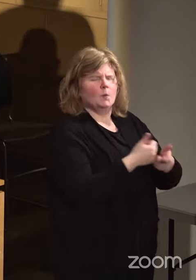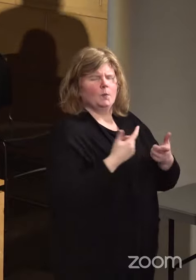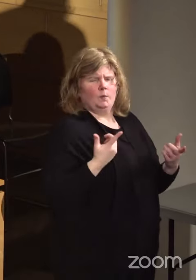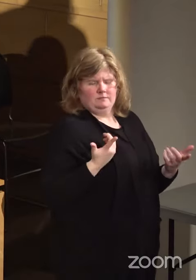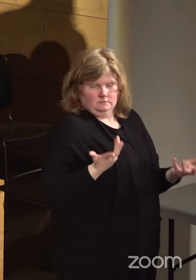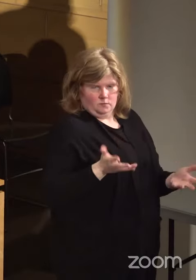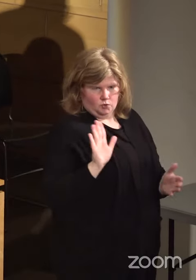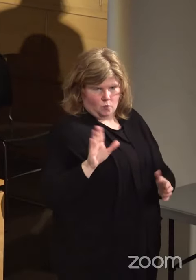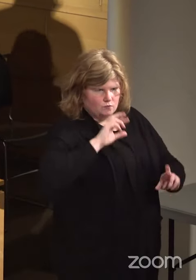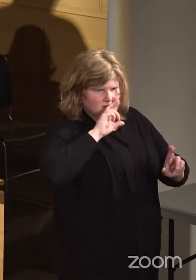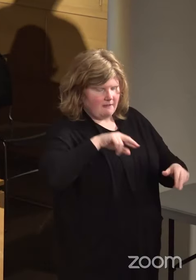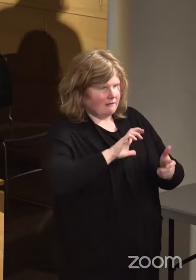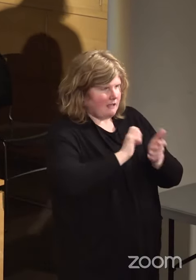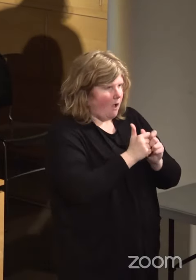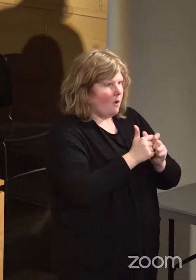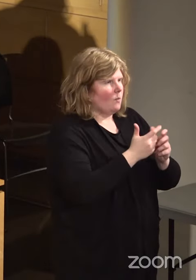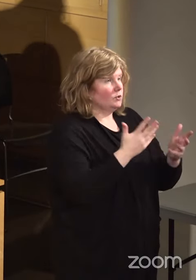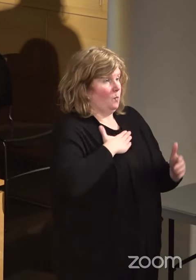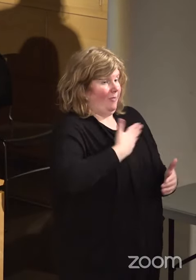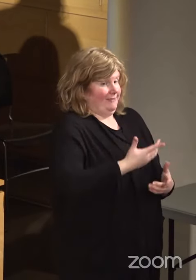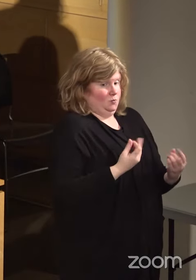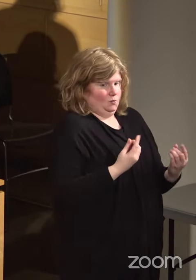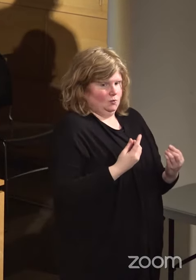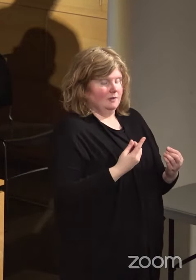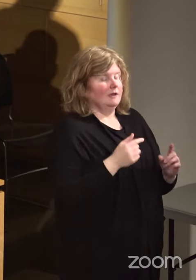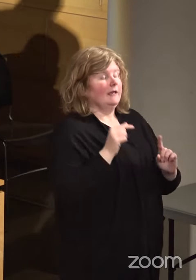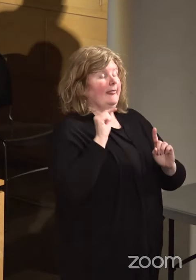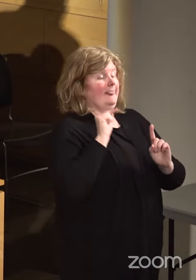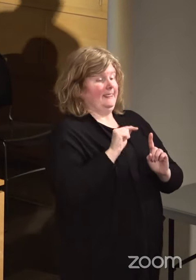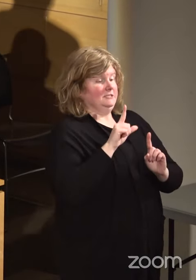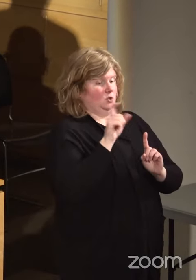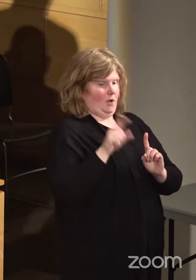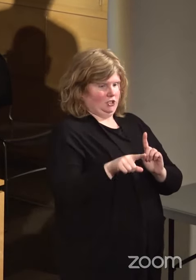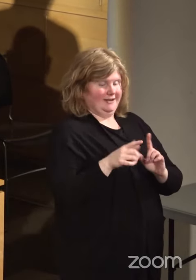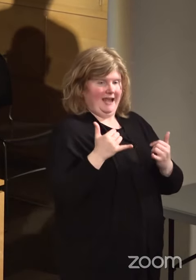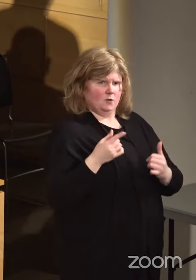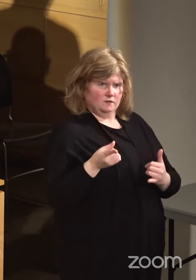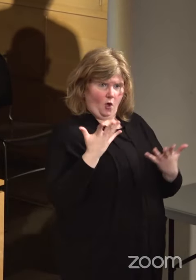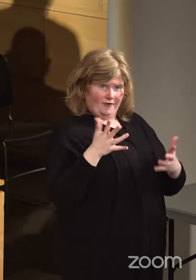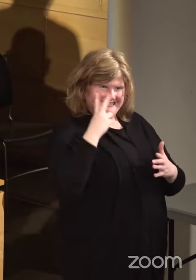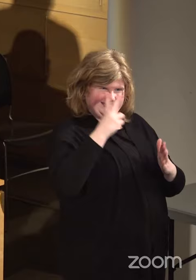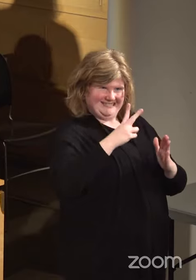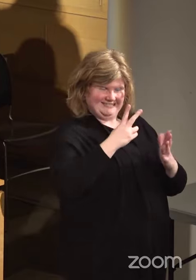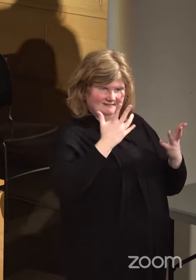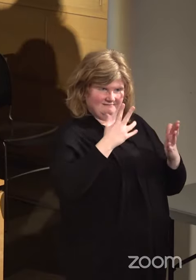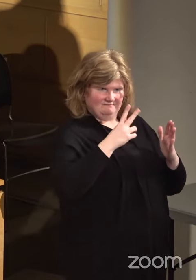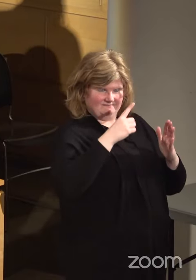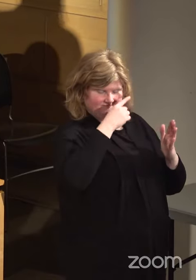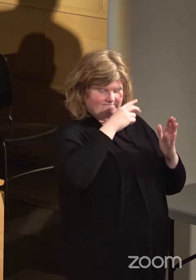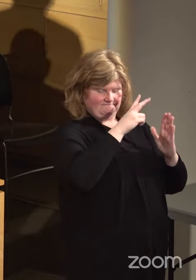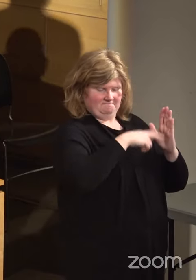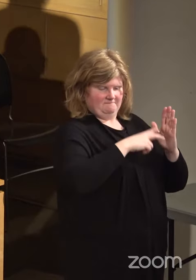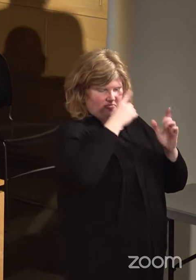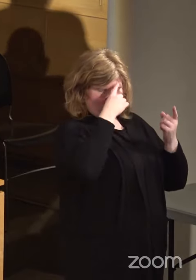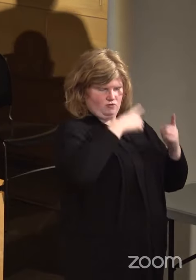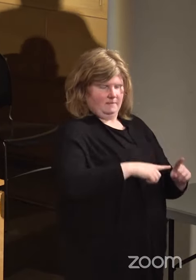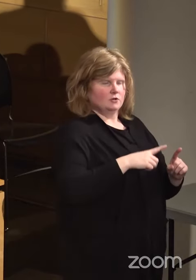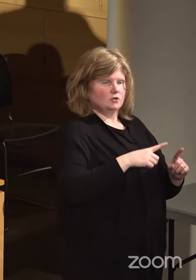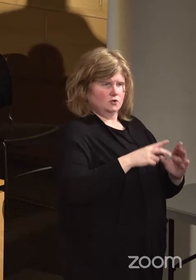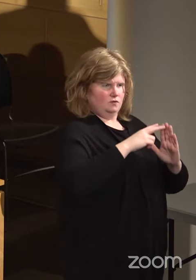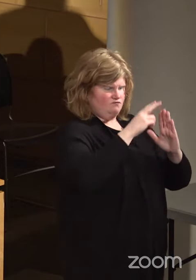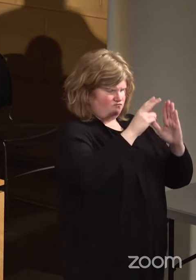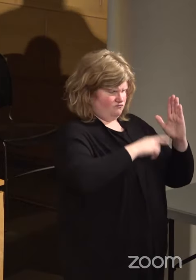your response to it, and what are you willing to do? This question now is, you've seen that existing agreement. You've looked at the